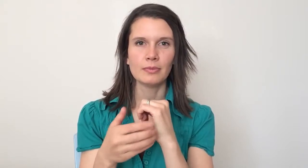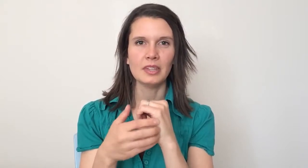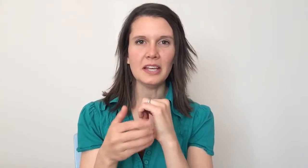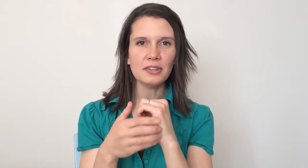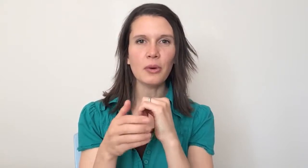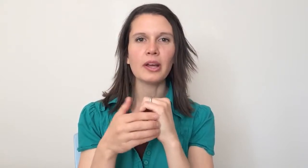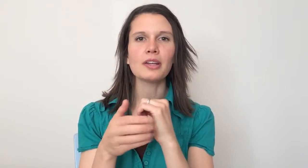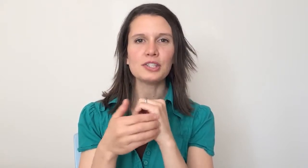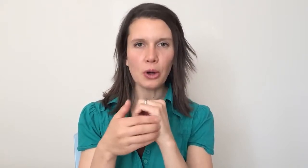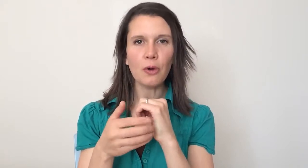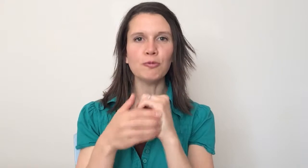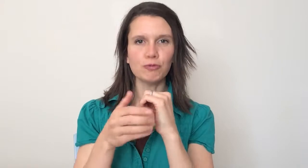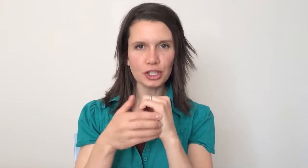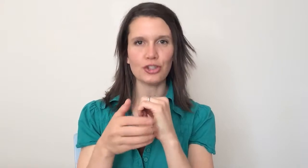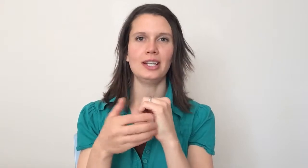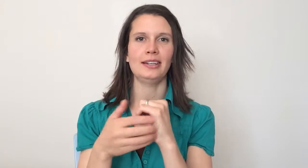Even though I got so frustrated,